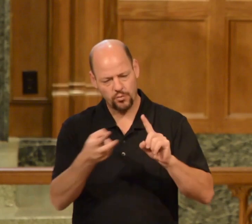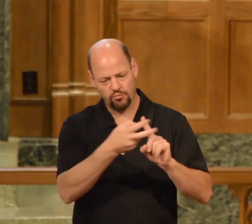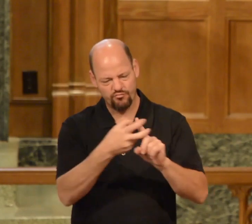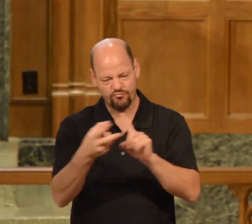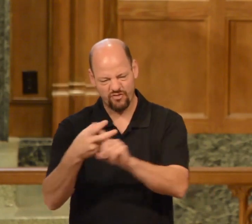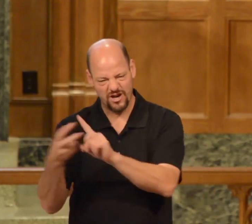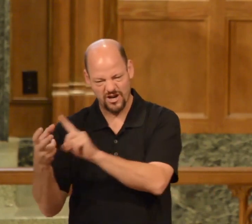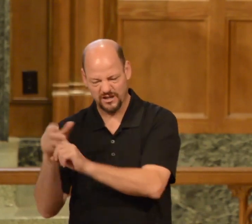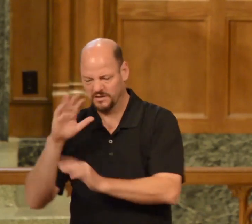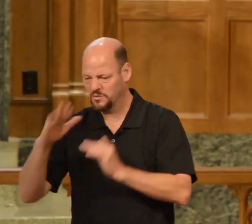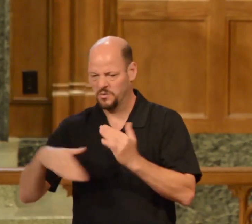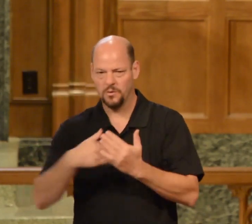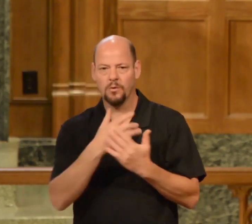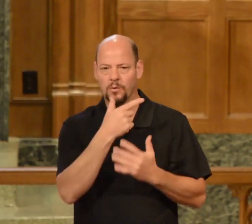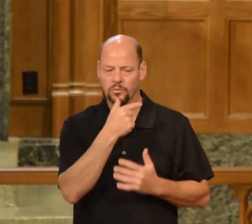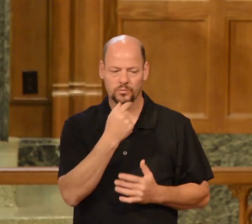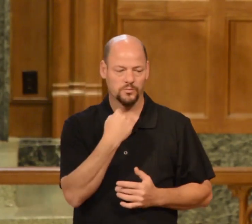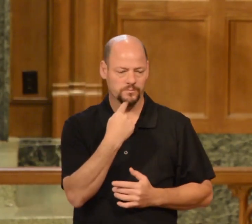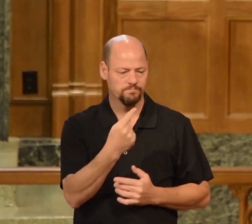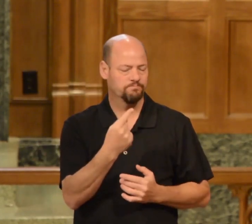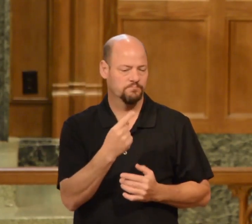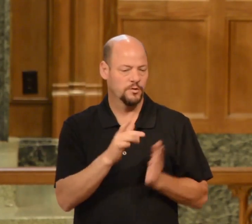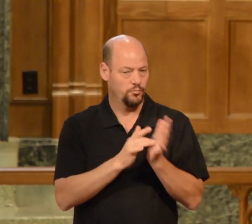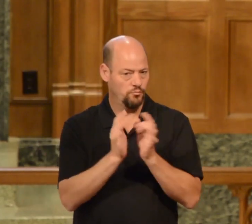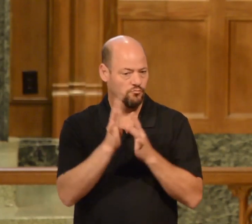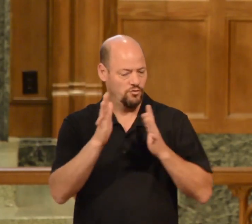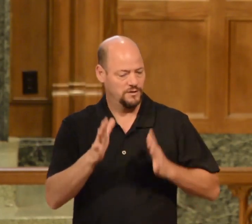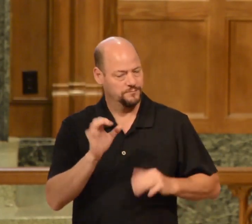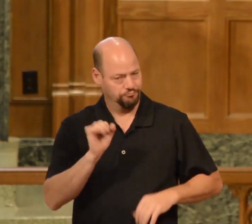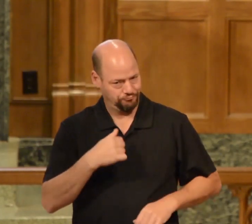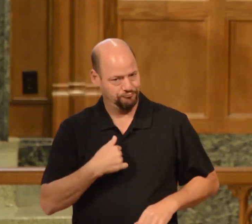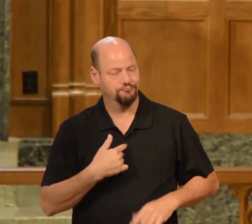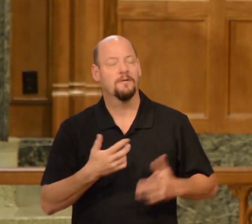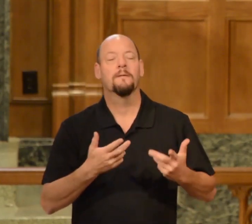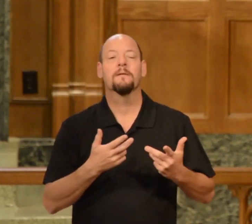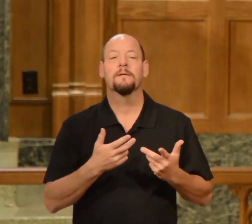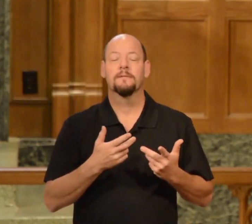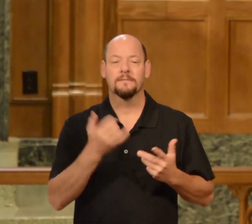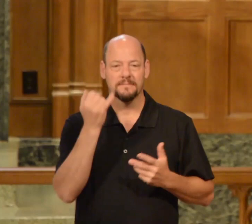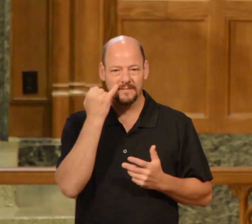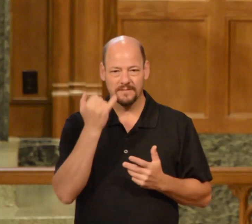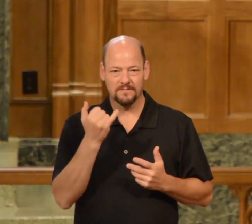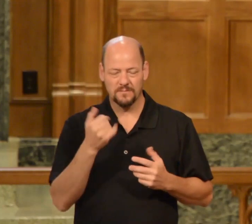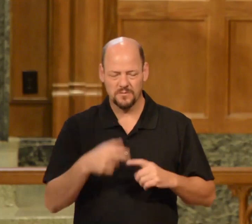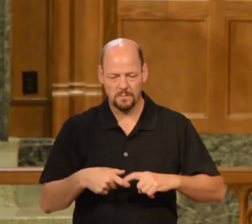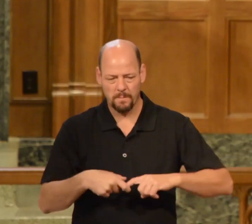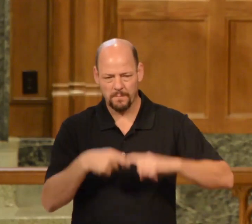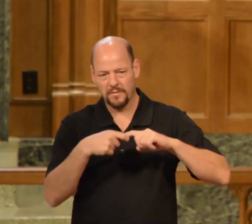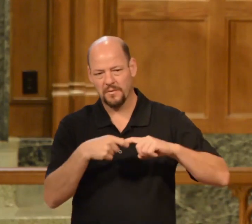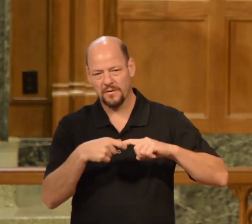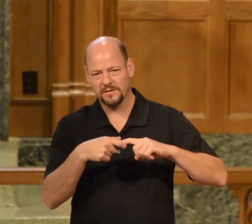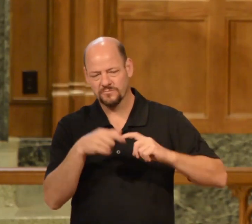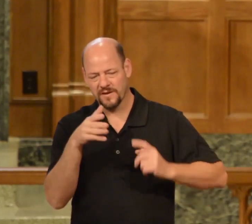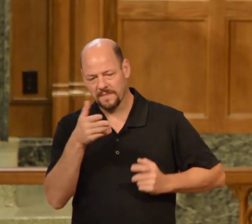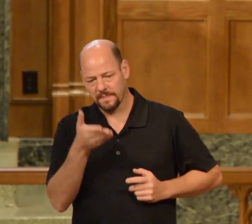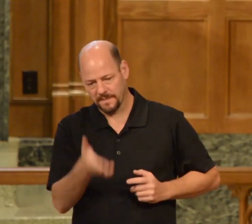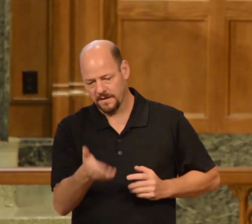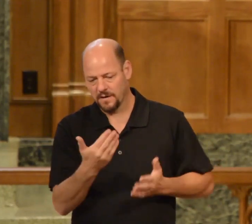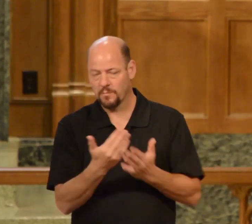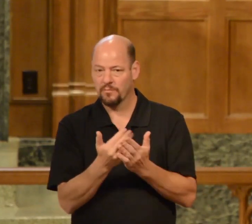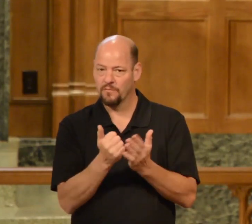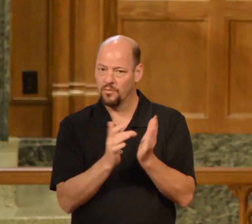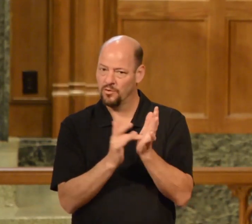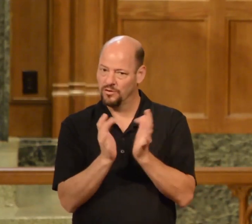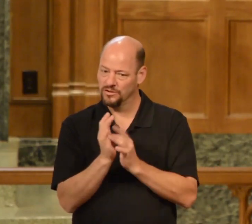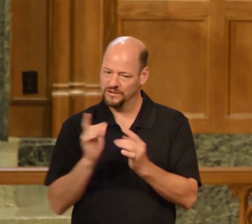the husbands the wives even the children and throw them into jail if there was anybody if you just kind of paused there right before the Lord Jesus